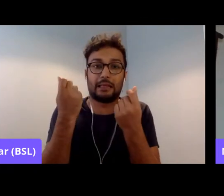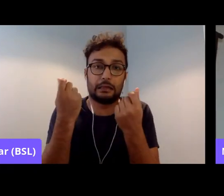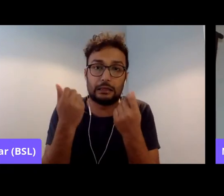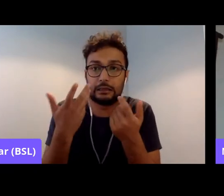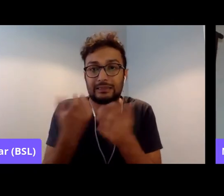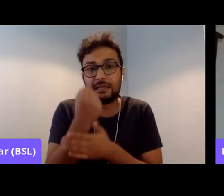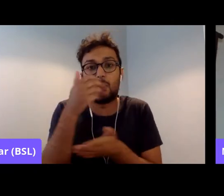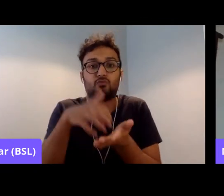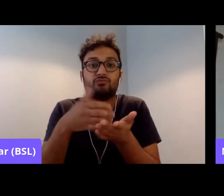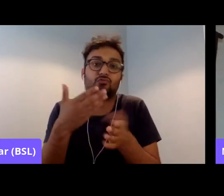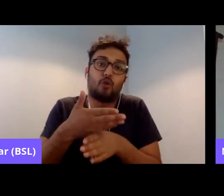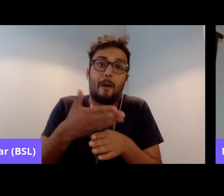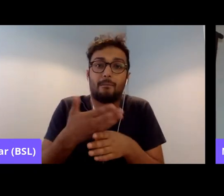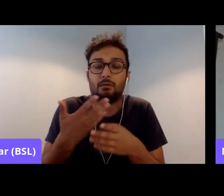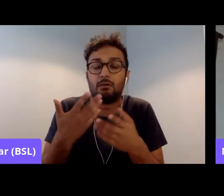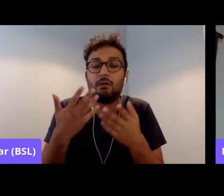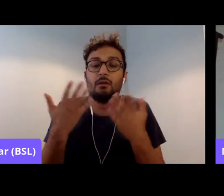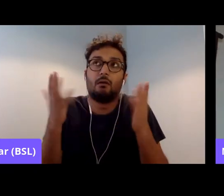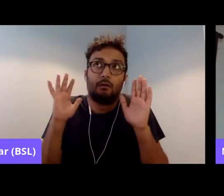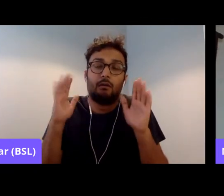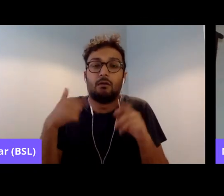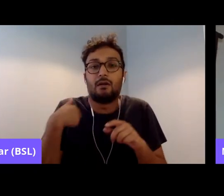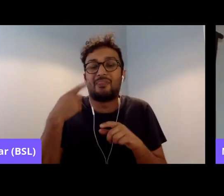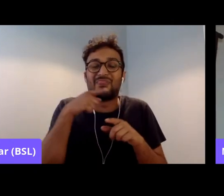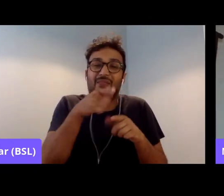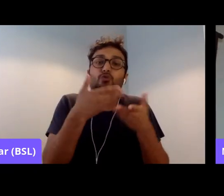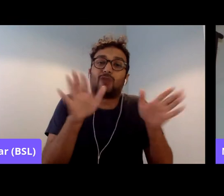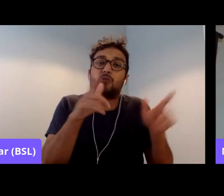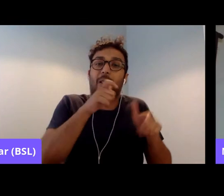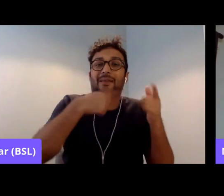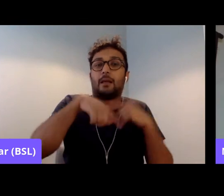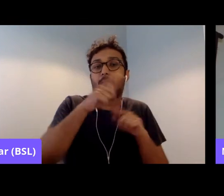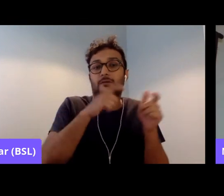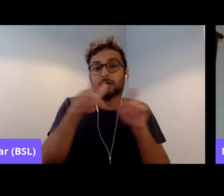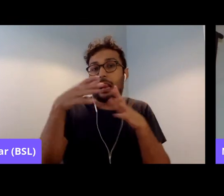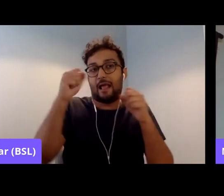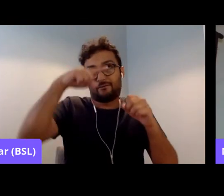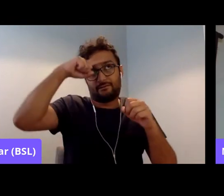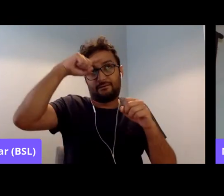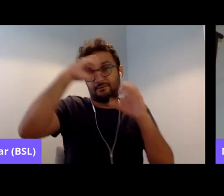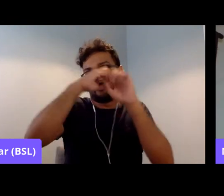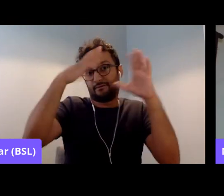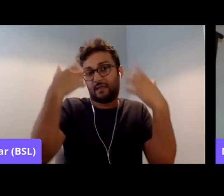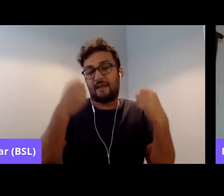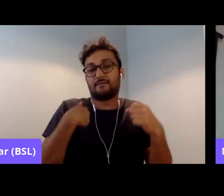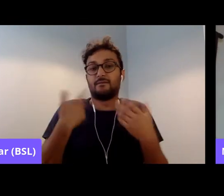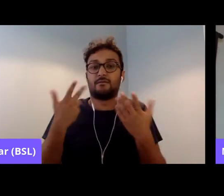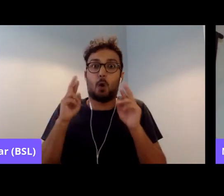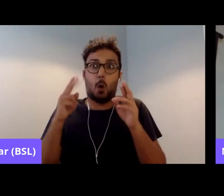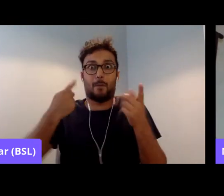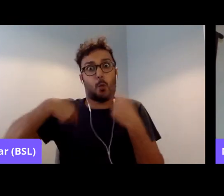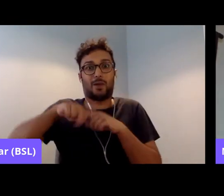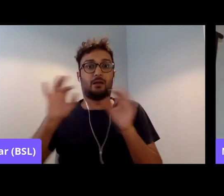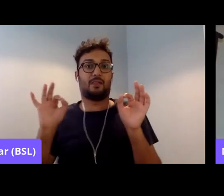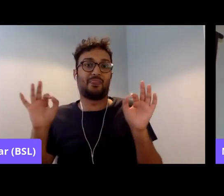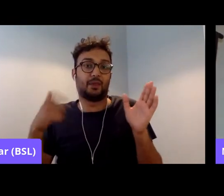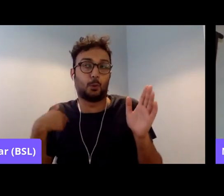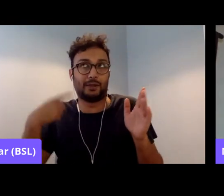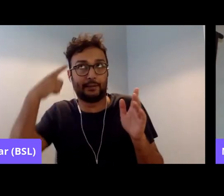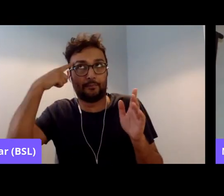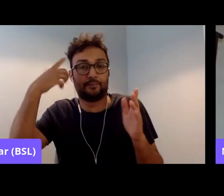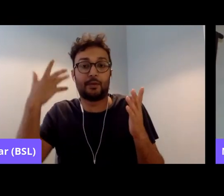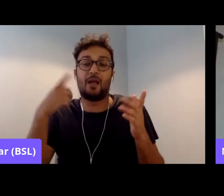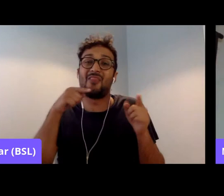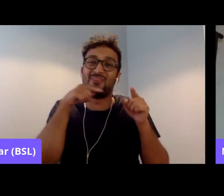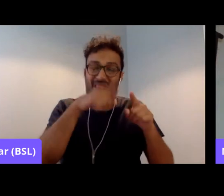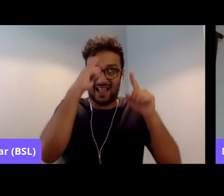That's the general public. I'd like to believe that the way